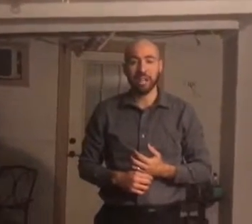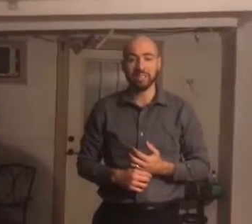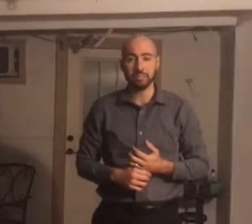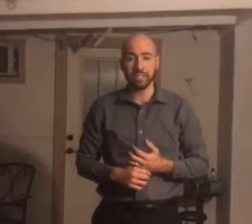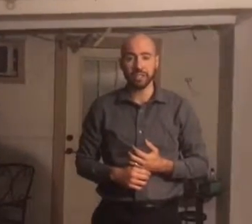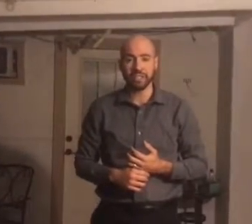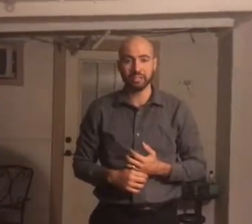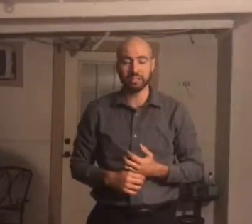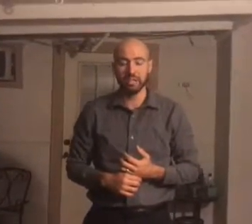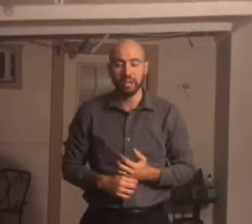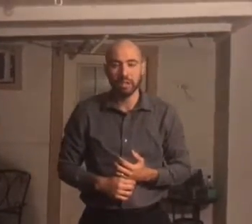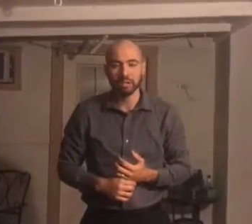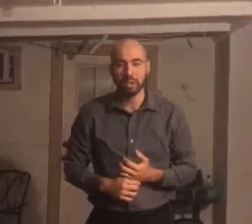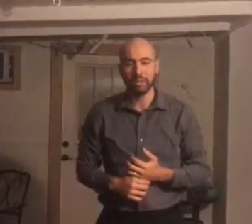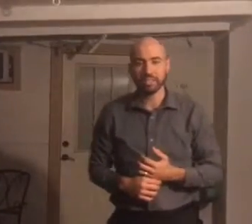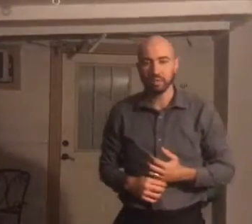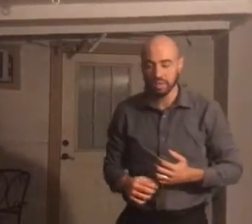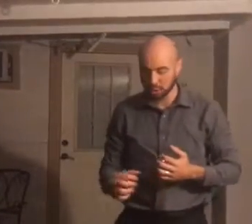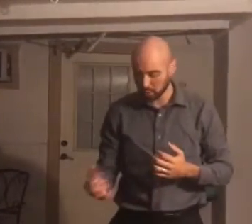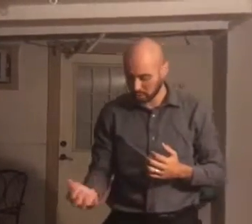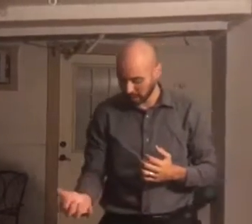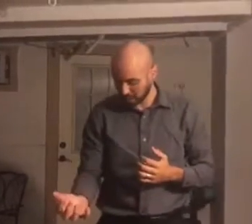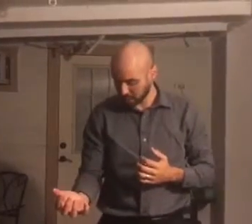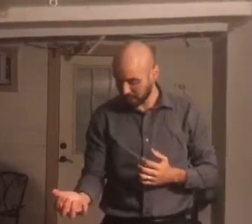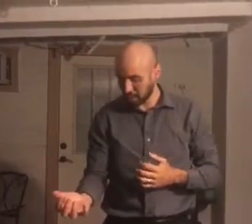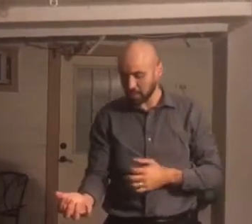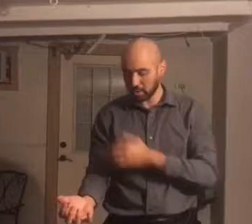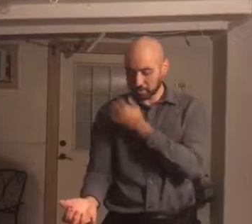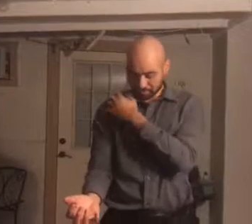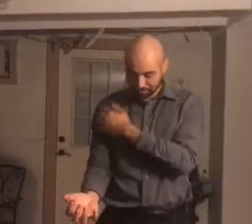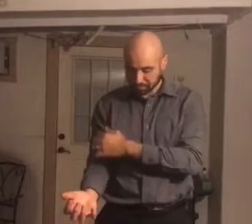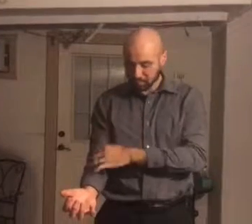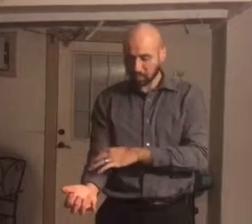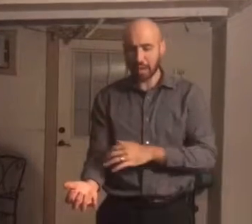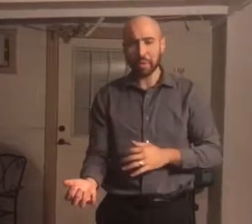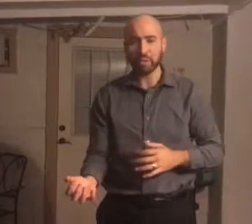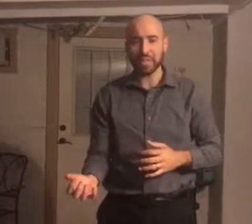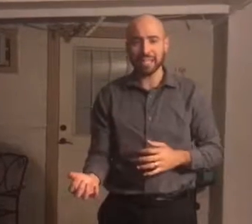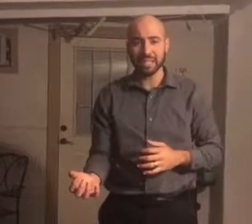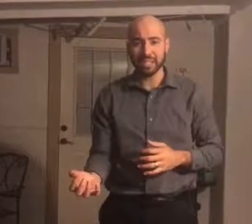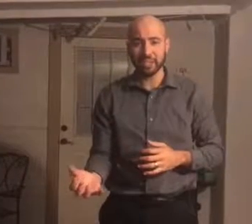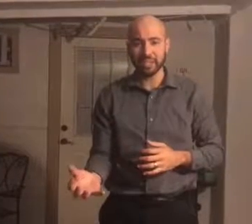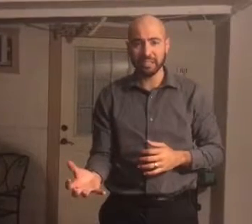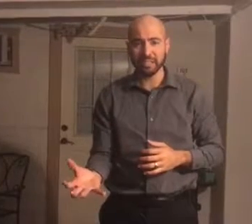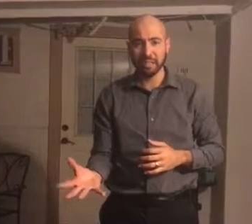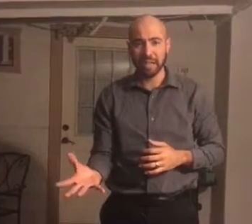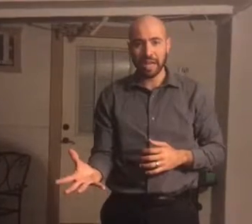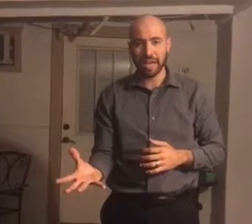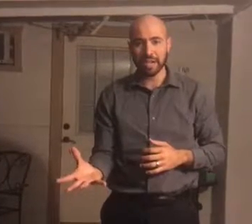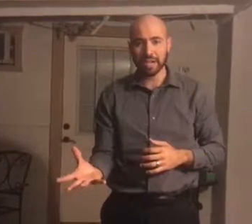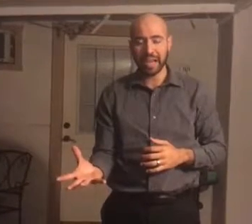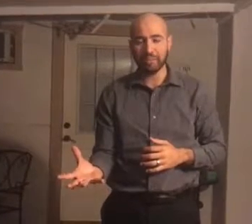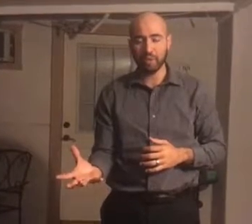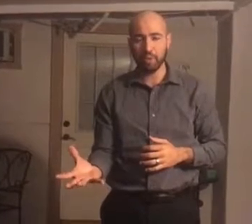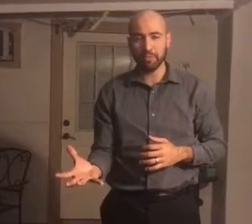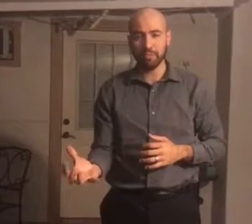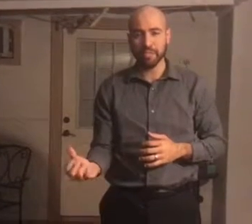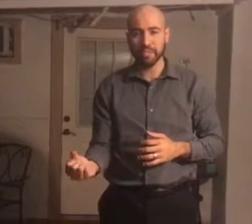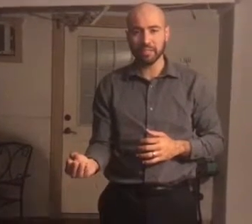isometrics. So on this one you just want to get your elbow about 90 degrees and you're going to have an open fist